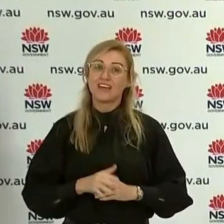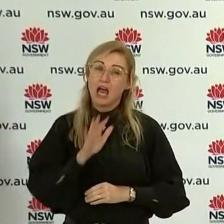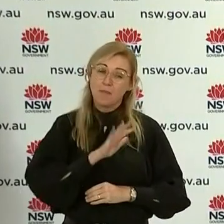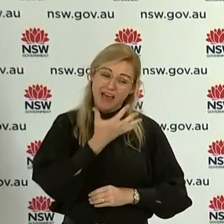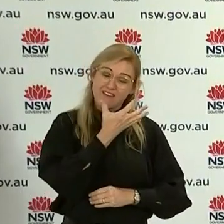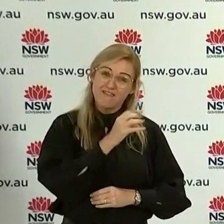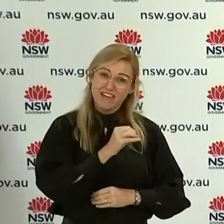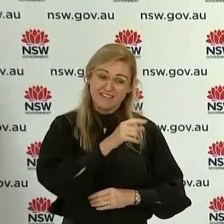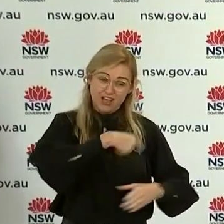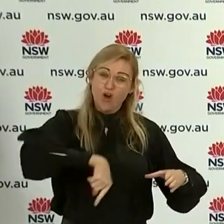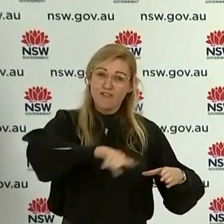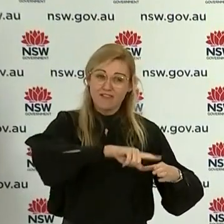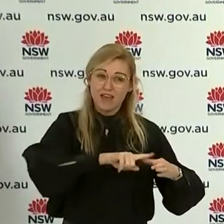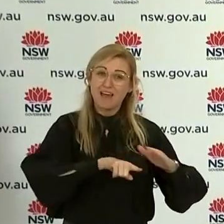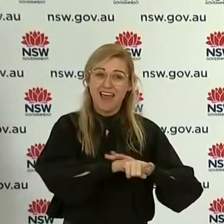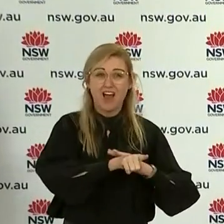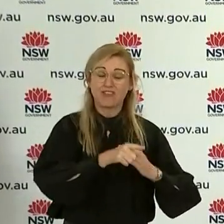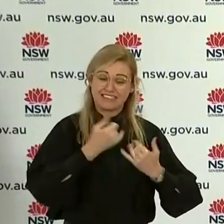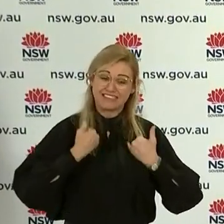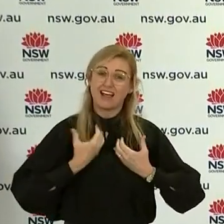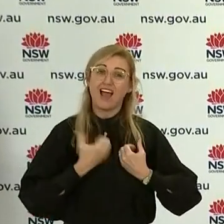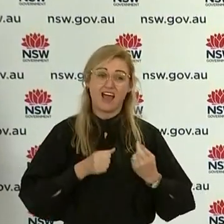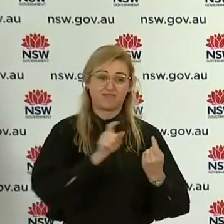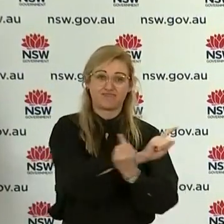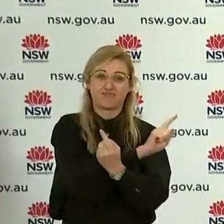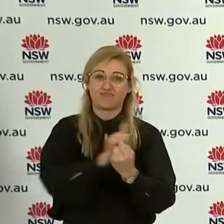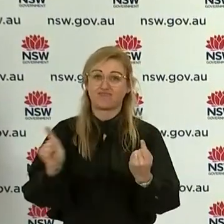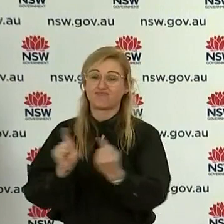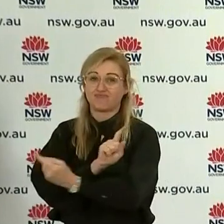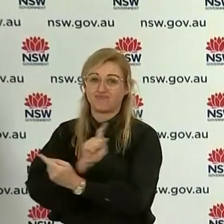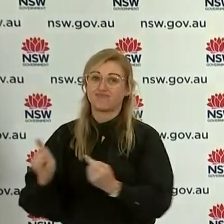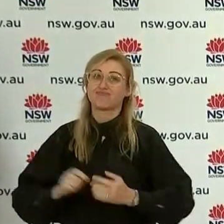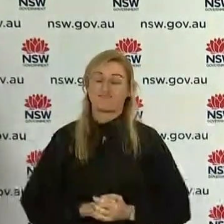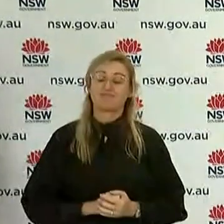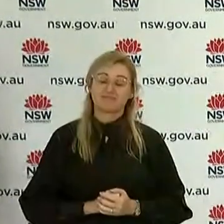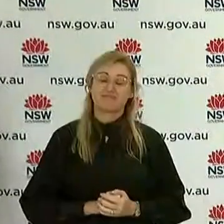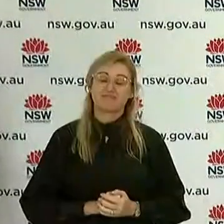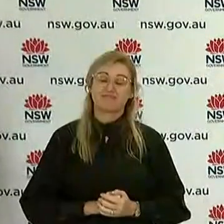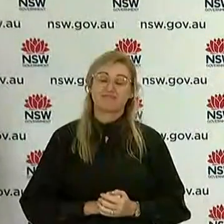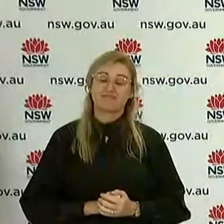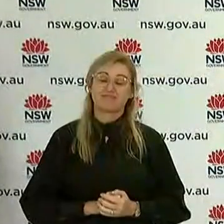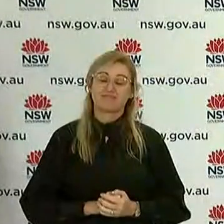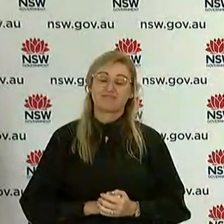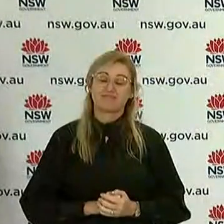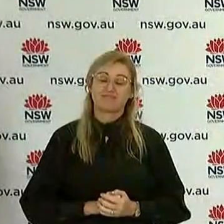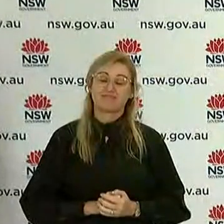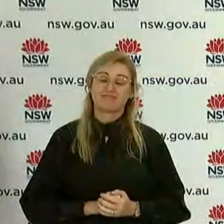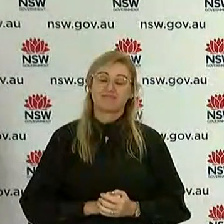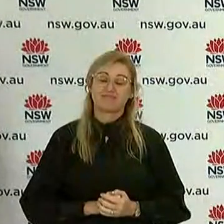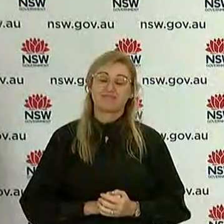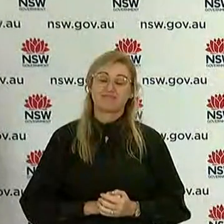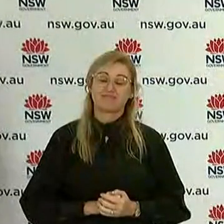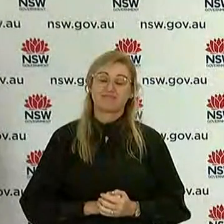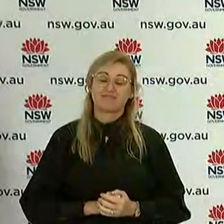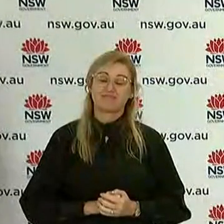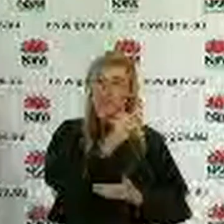infectious in the community during that time. And as we've seen in the last few days, the numbers are bouncing around a bit, but clearly we've reduced those